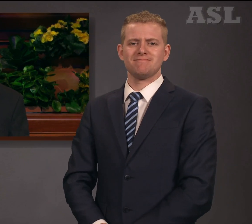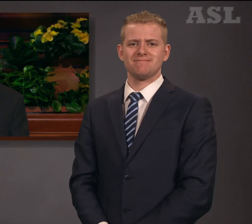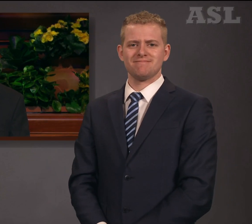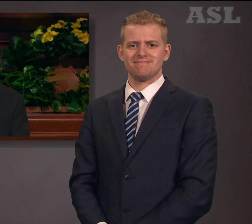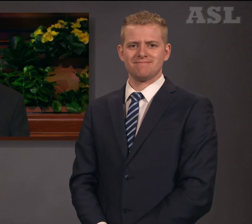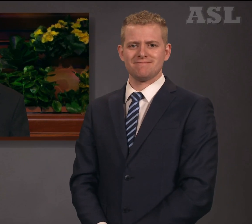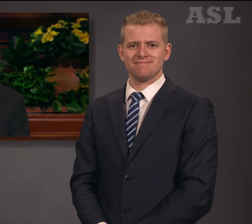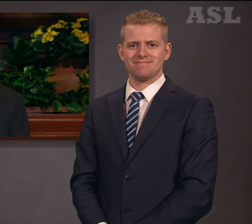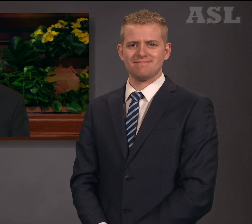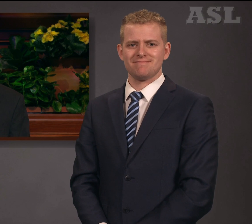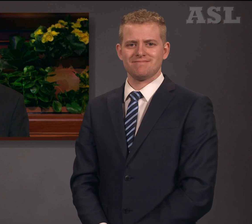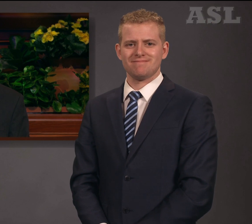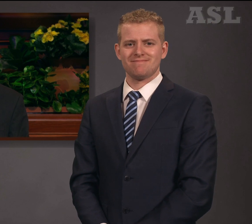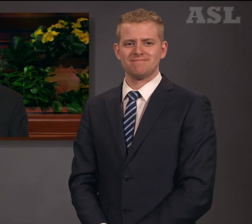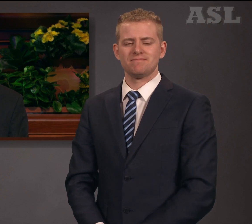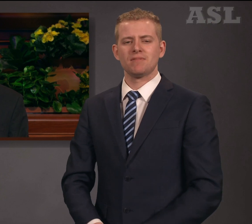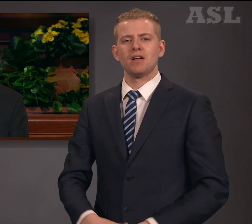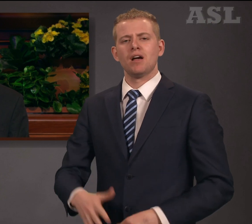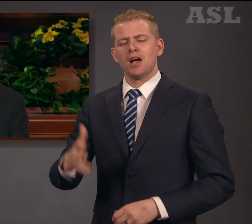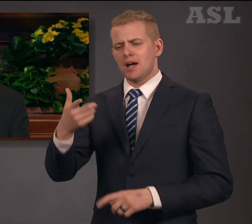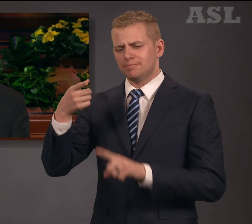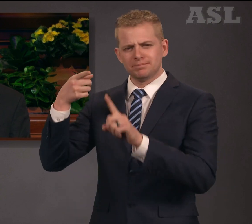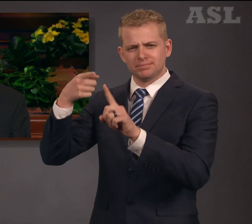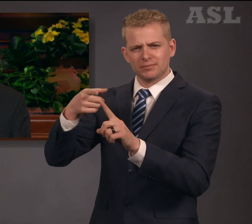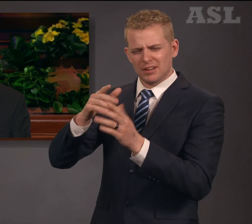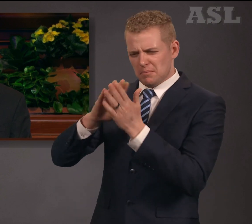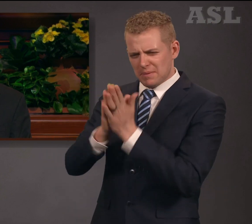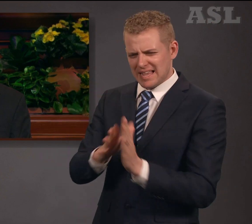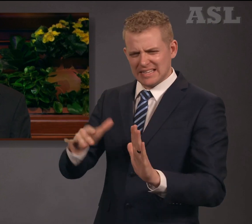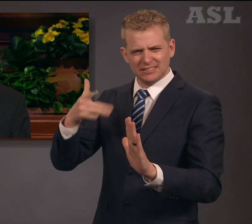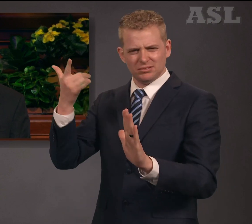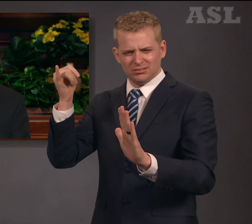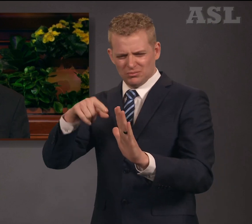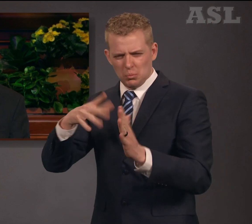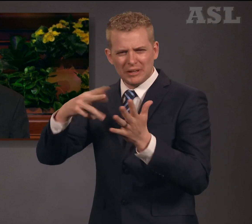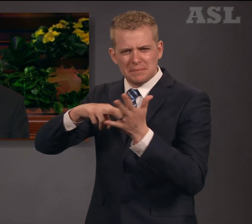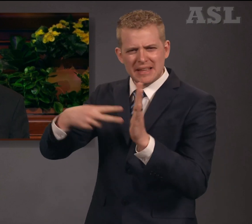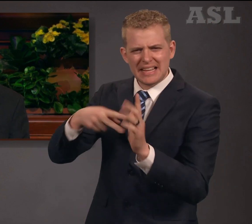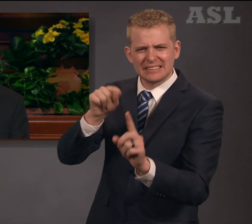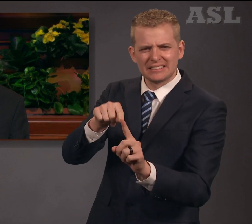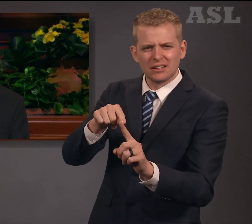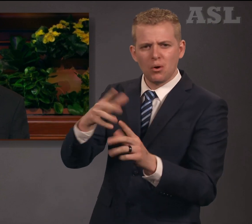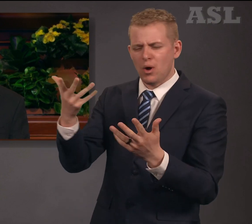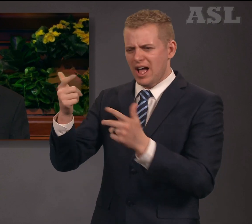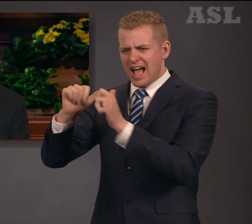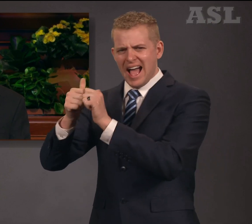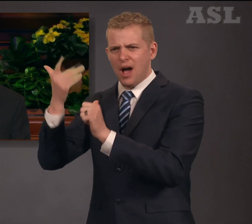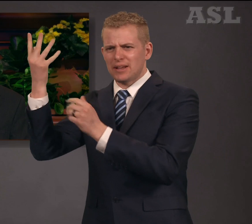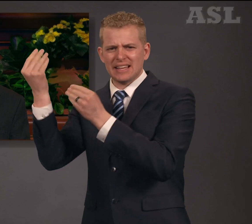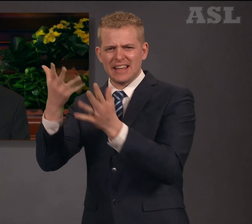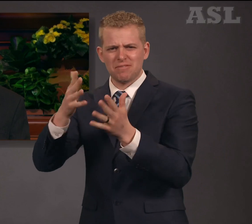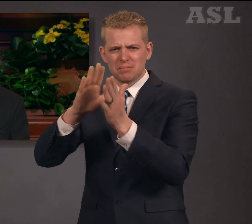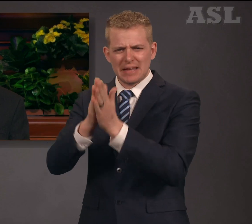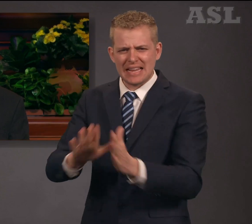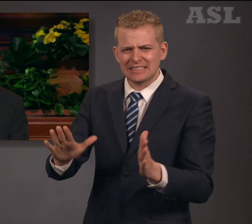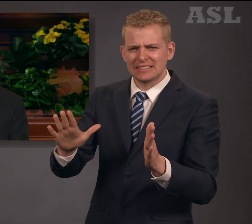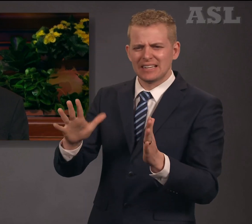What He means by peace and how He can give it are revealed by the